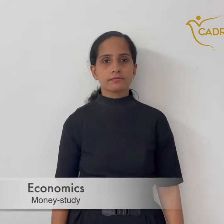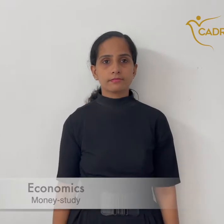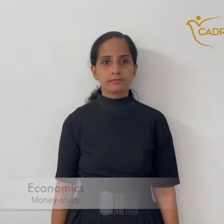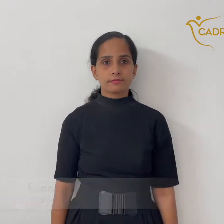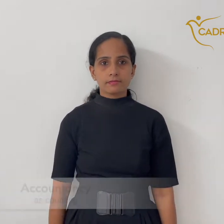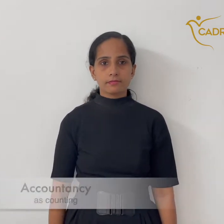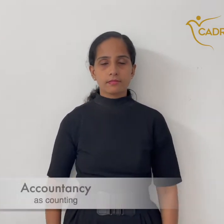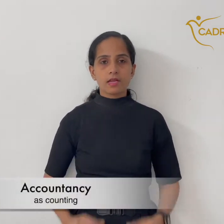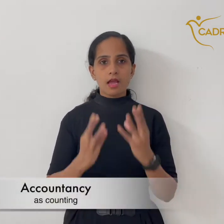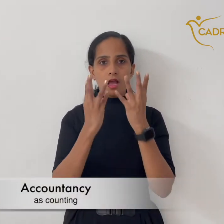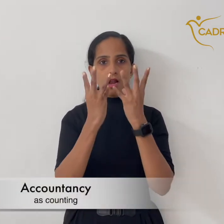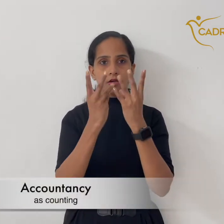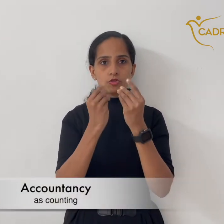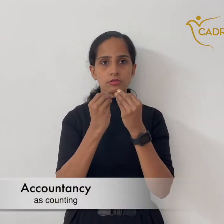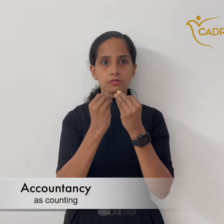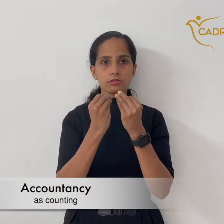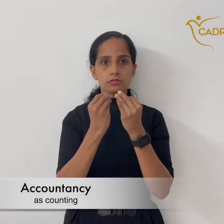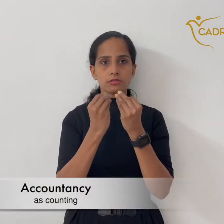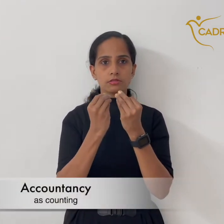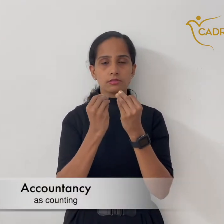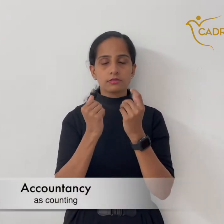Accountancy Counting